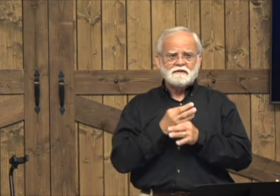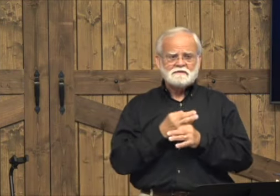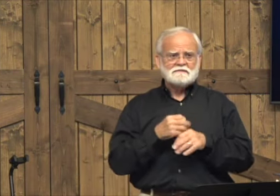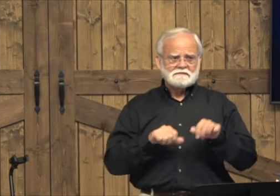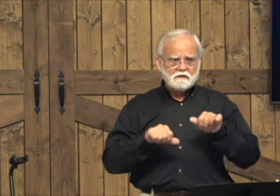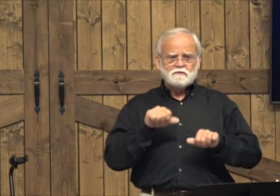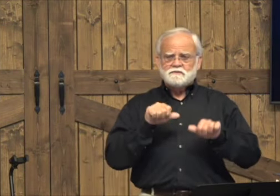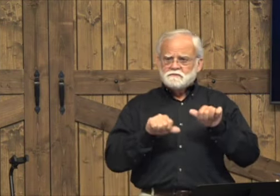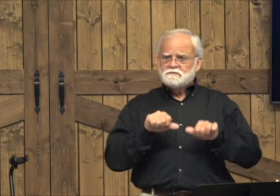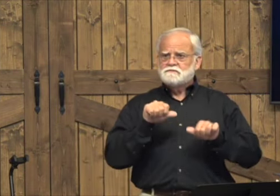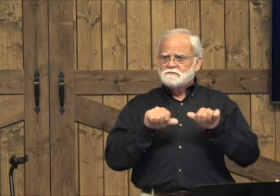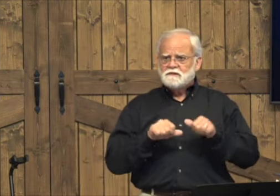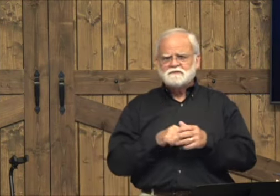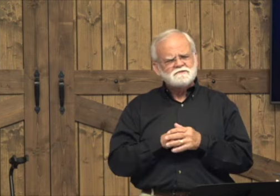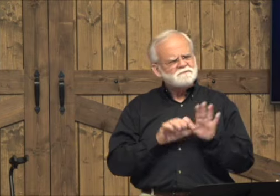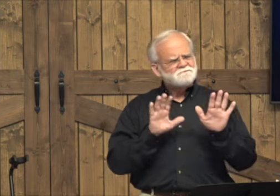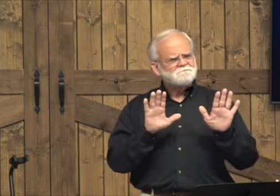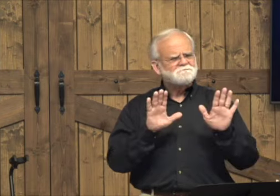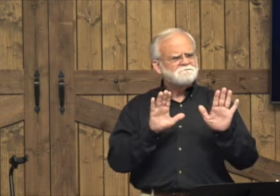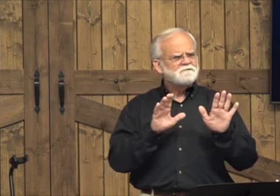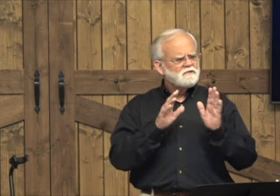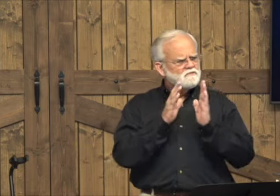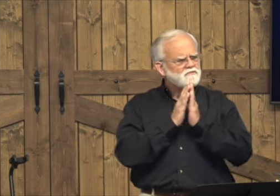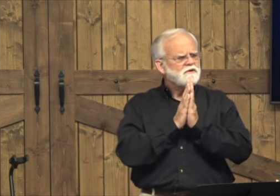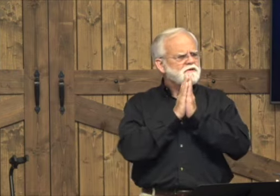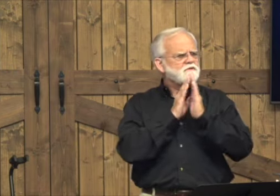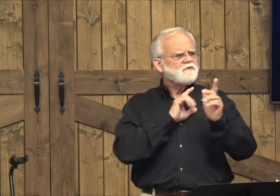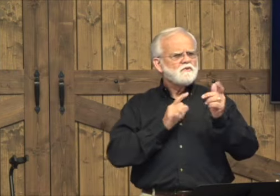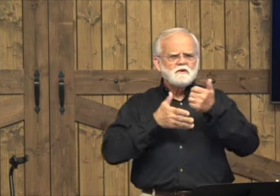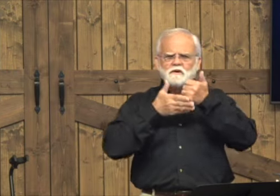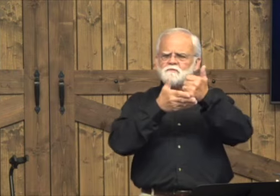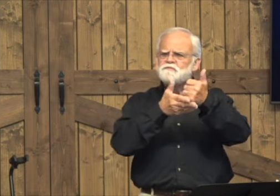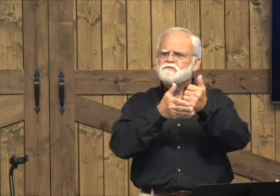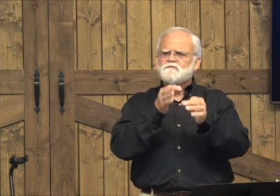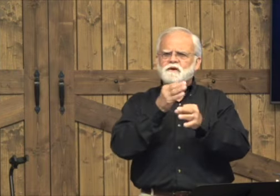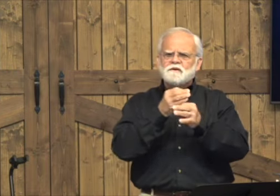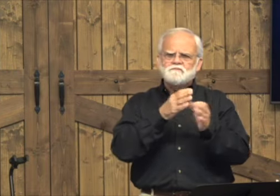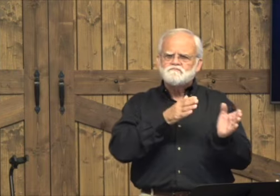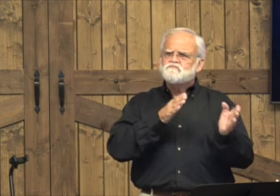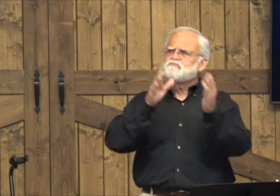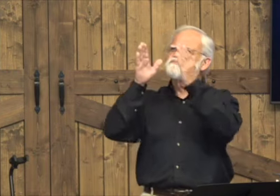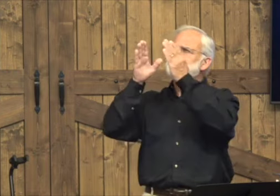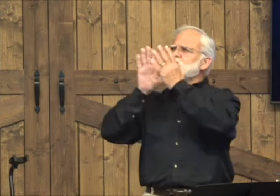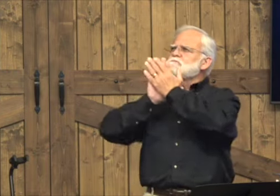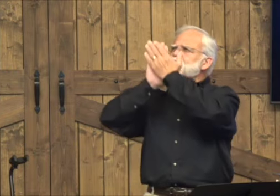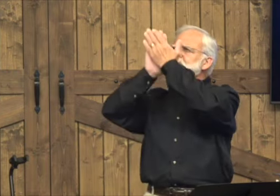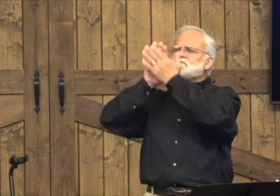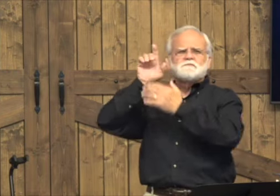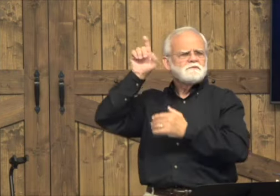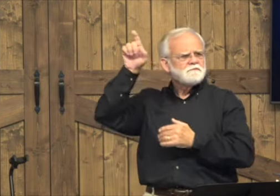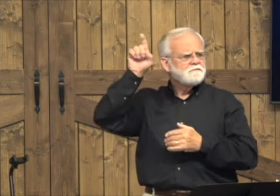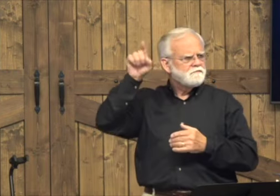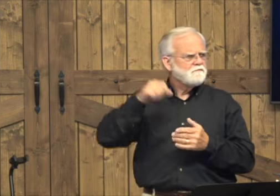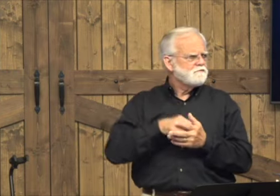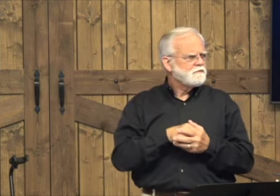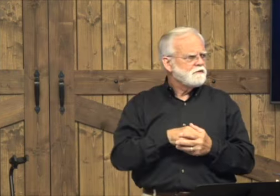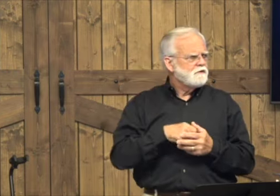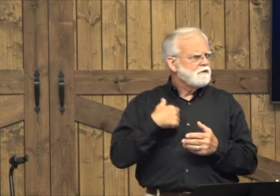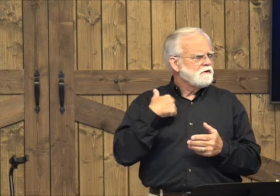You know, sometimes you doubt and not you doubt. We have to pray that God will help our faith be strong and